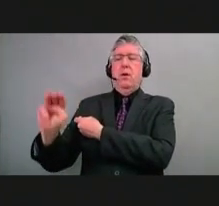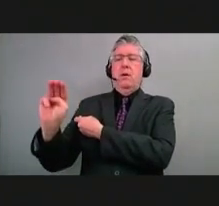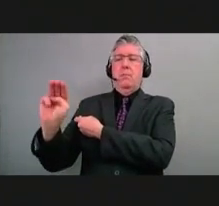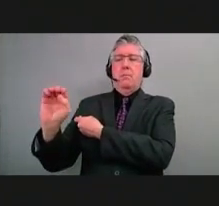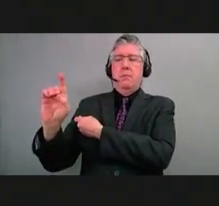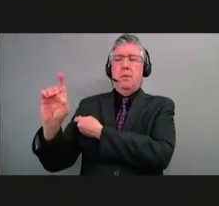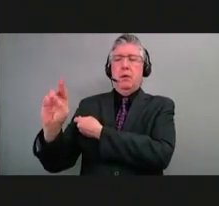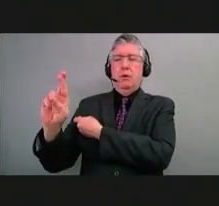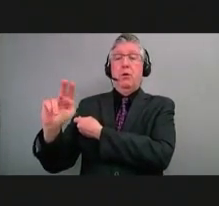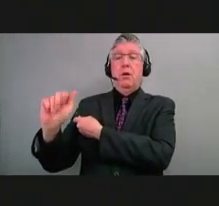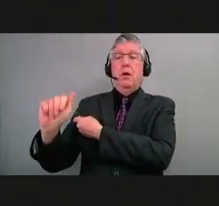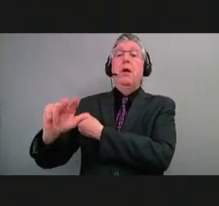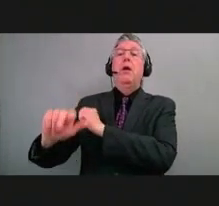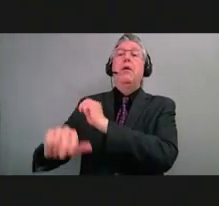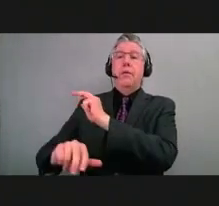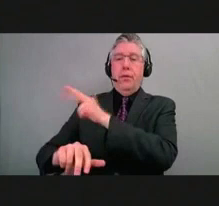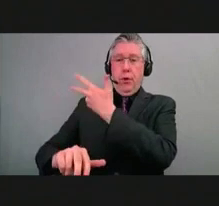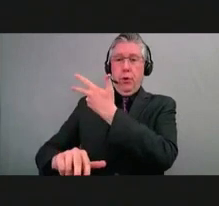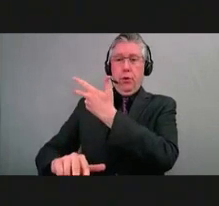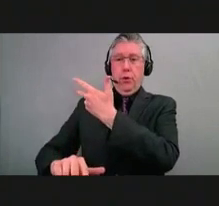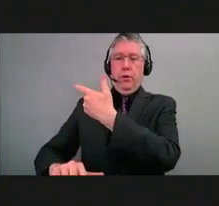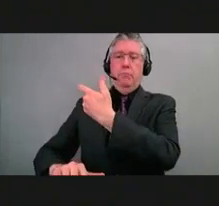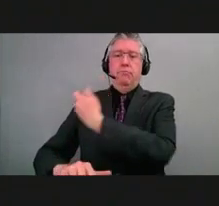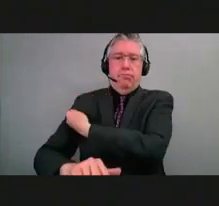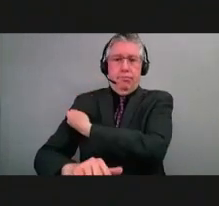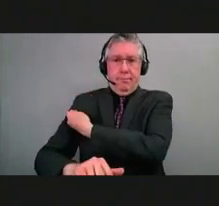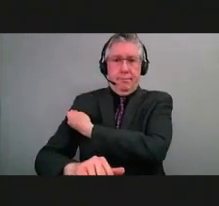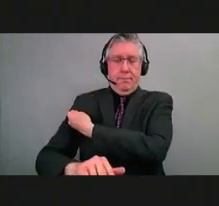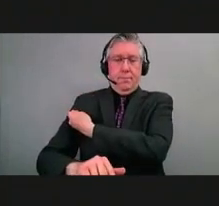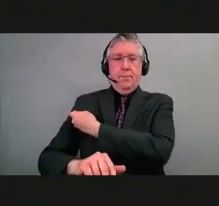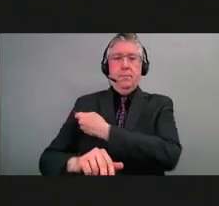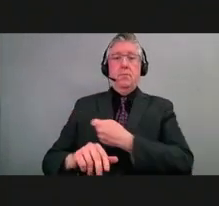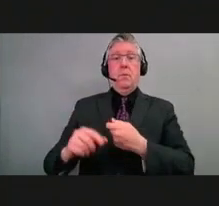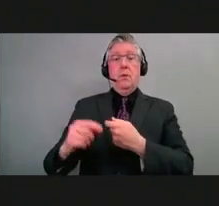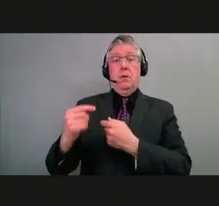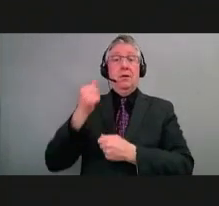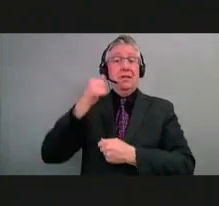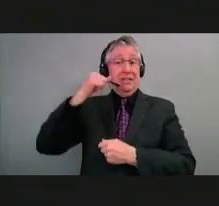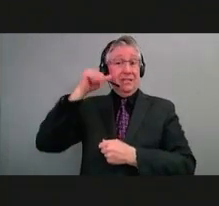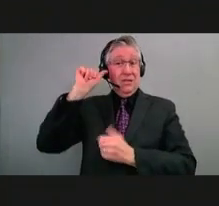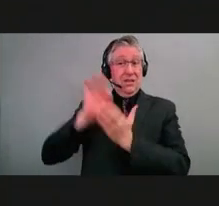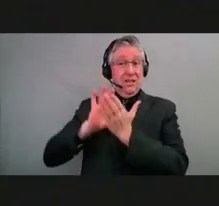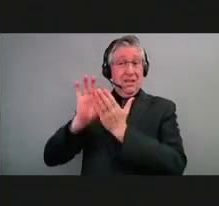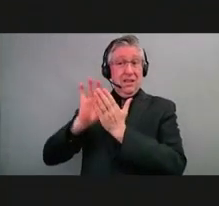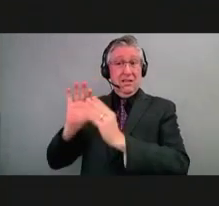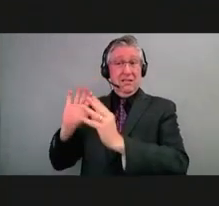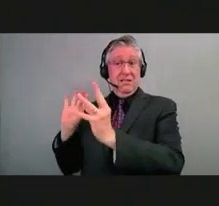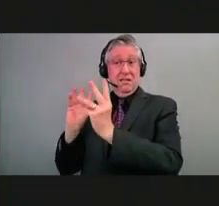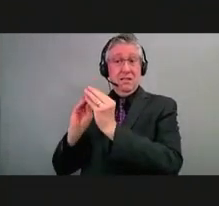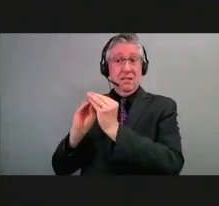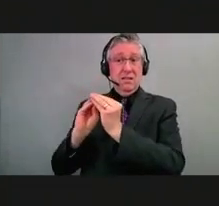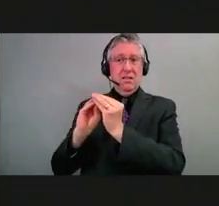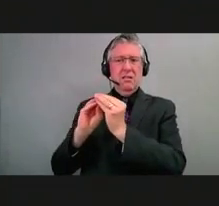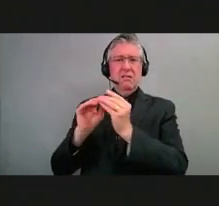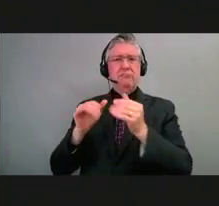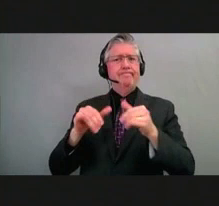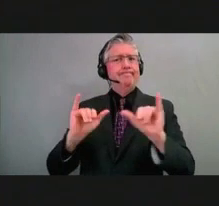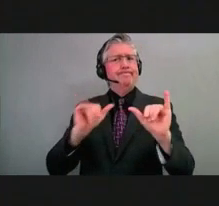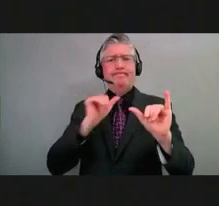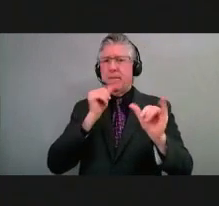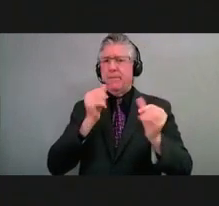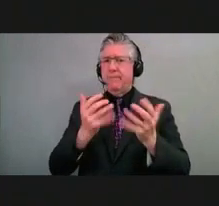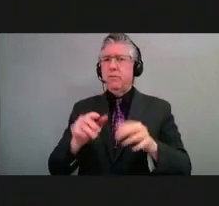yesterday, 24% of our population is still due for a third dose.